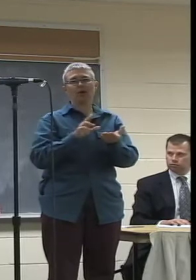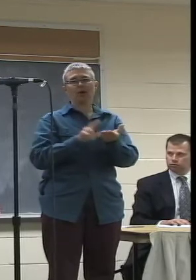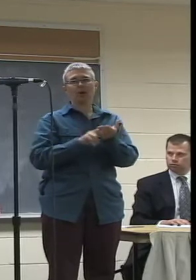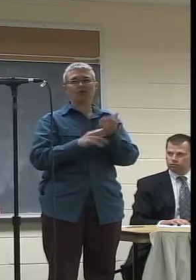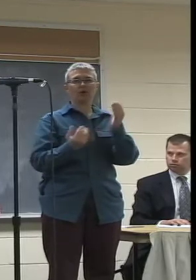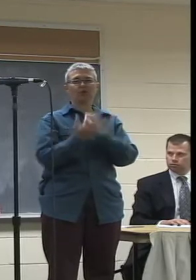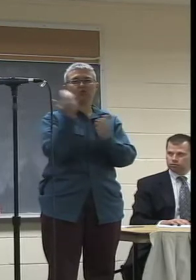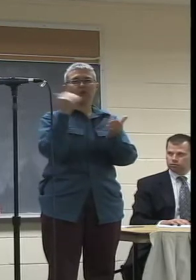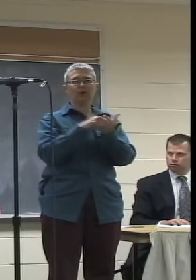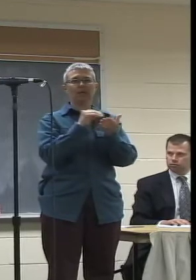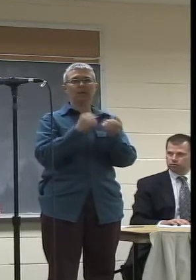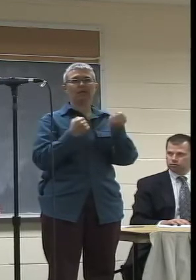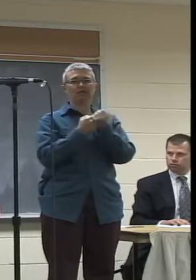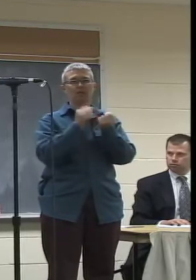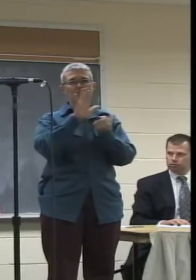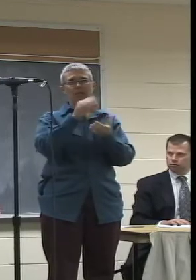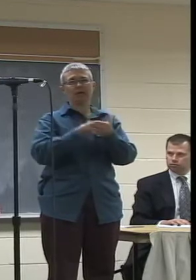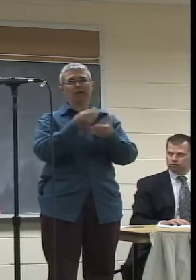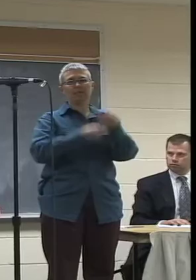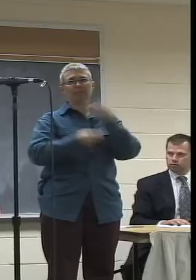their budget. Thank you.